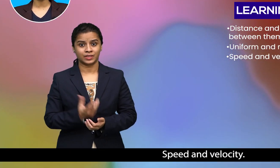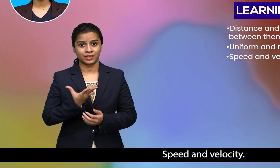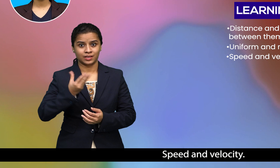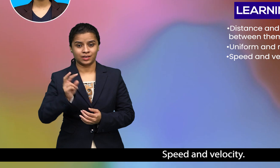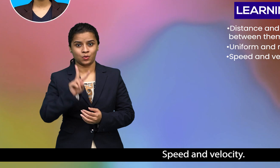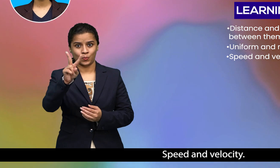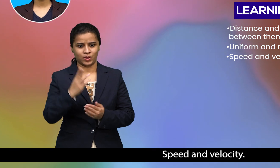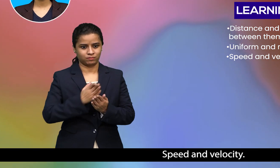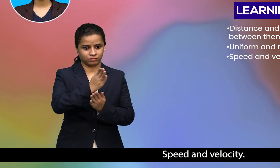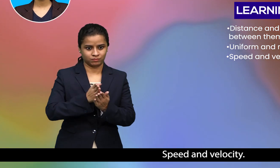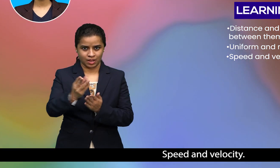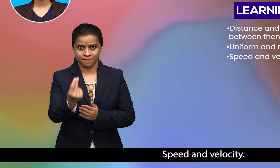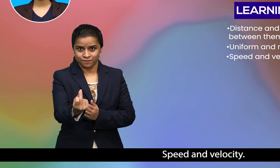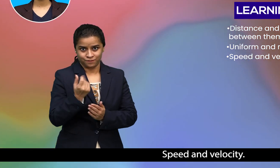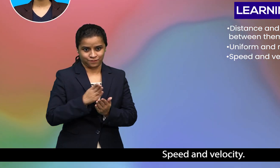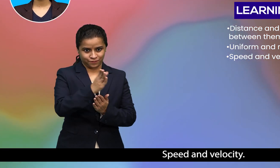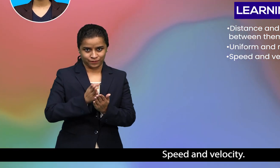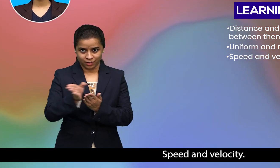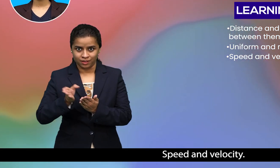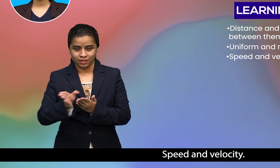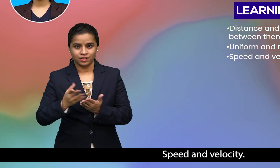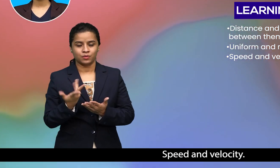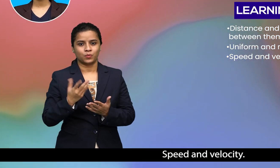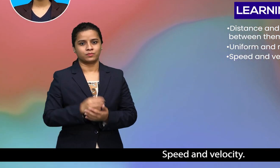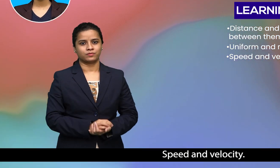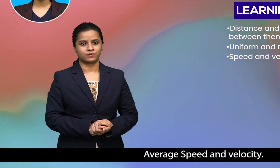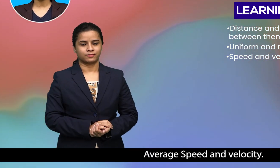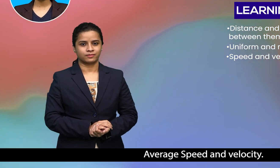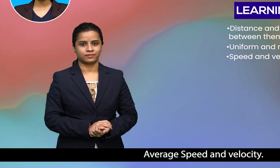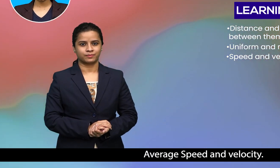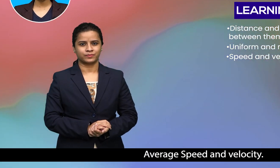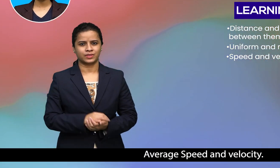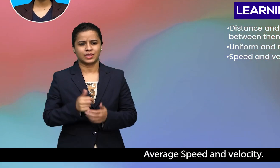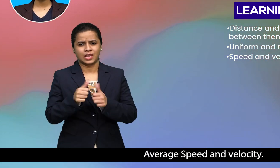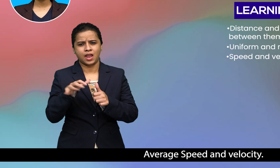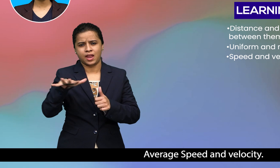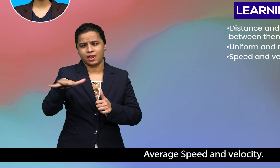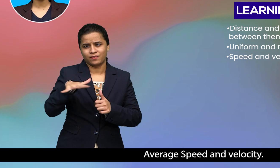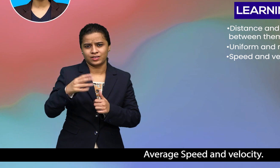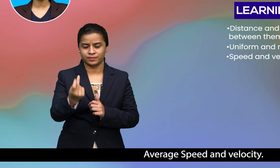average speed and velocity